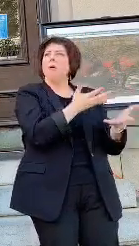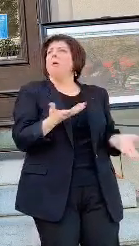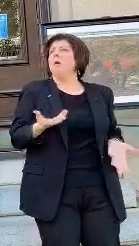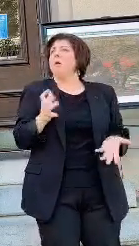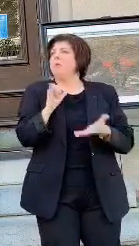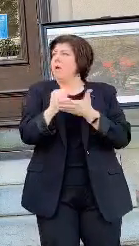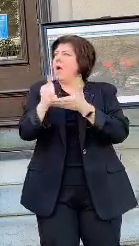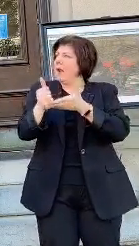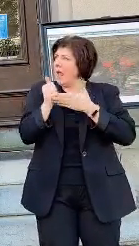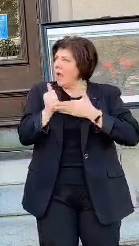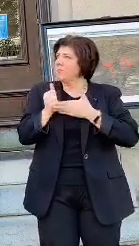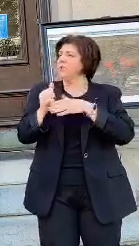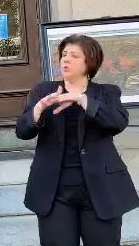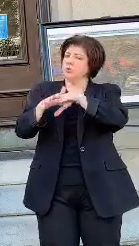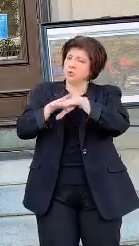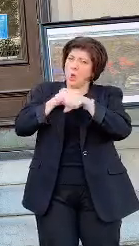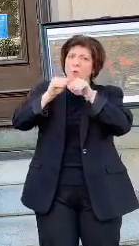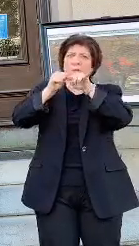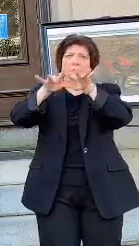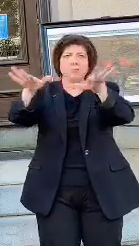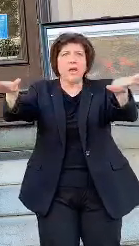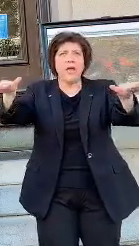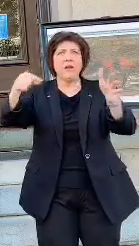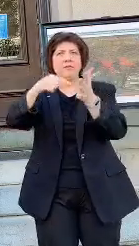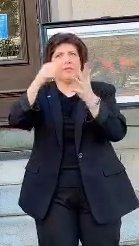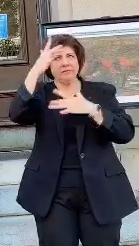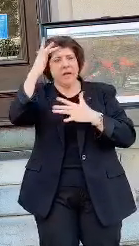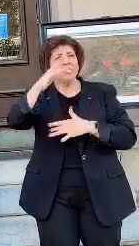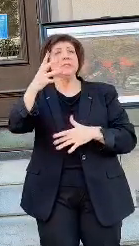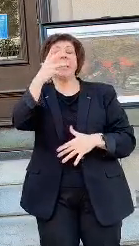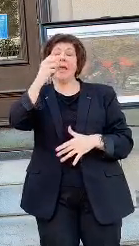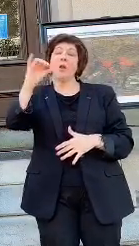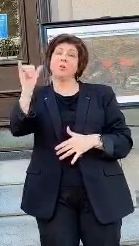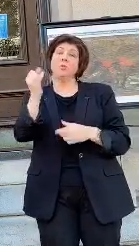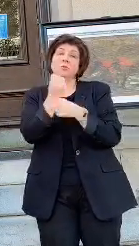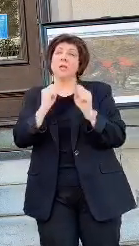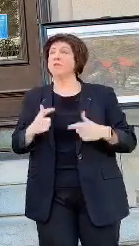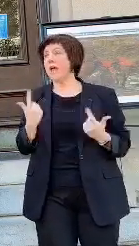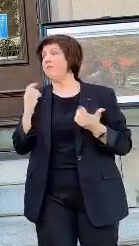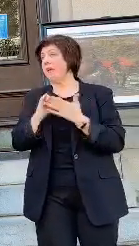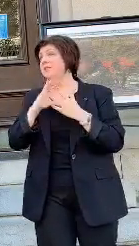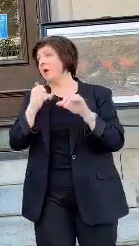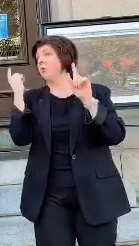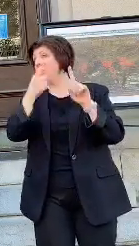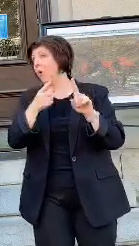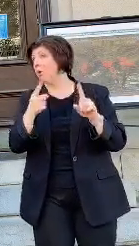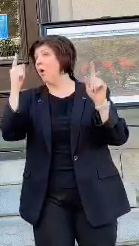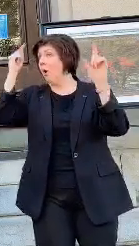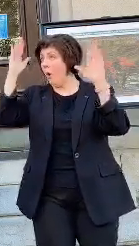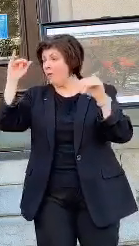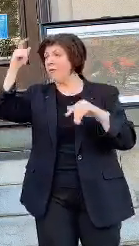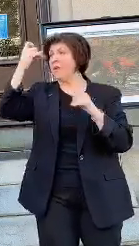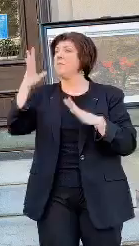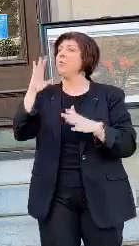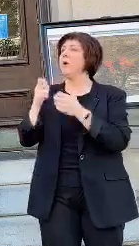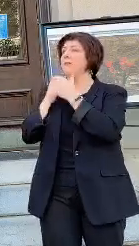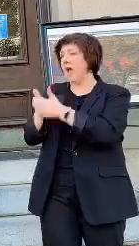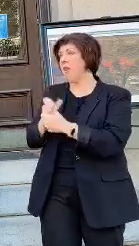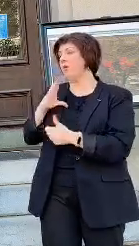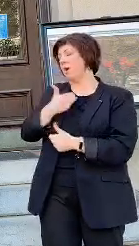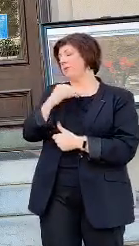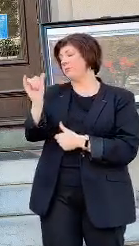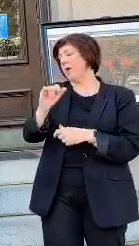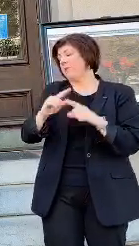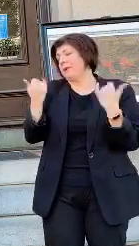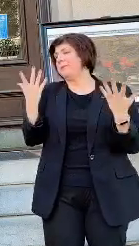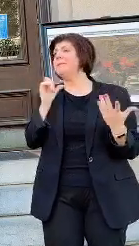us slow down the curve and the spread of this virus and certainly save lives. That's our goal here. Hopefully, the governor will follow soon. I'm